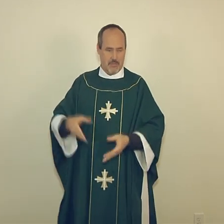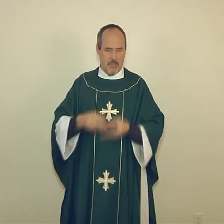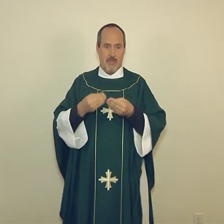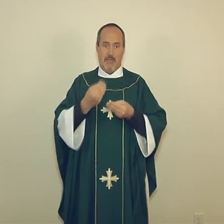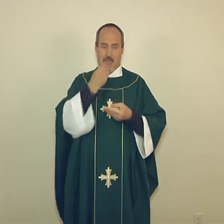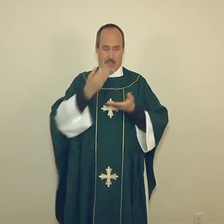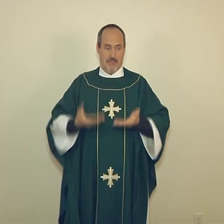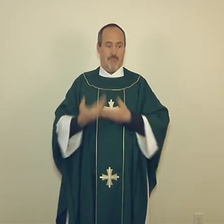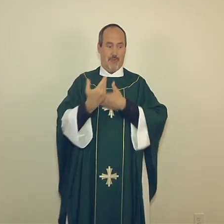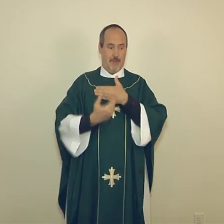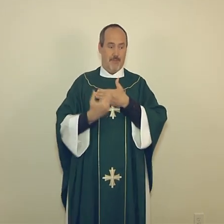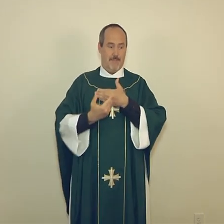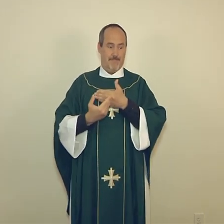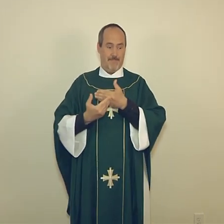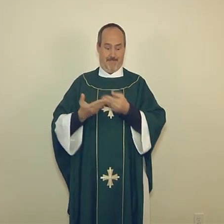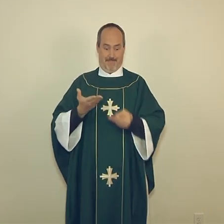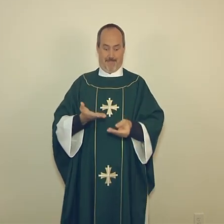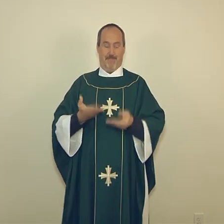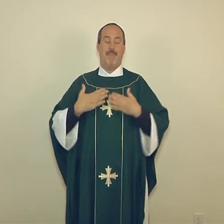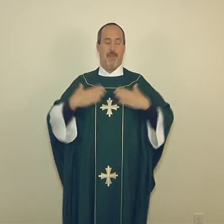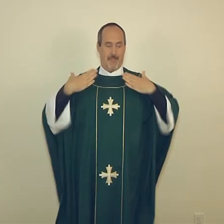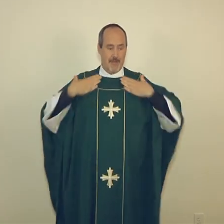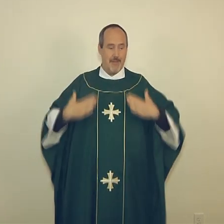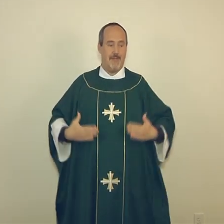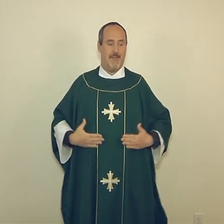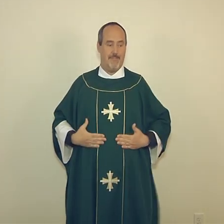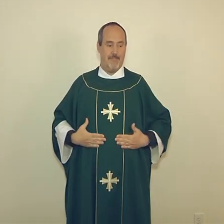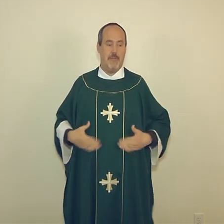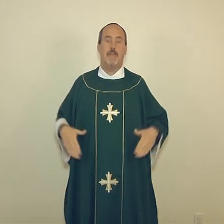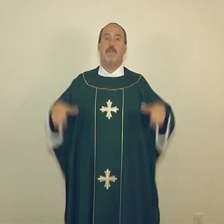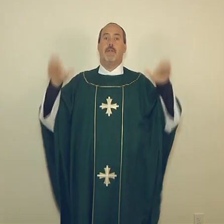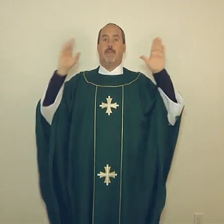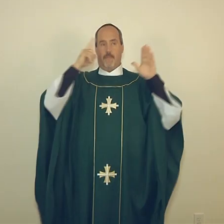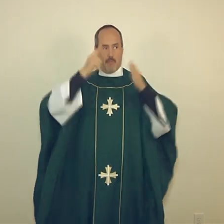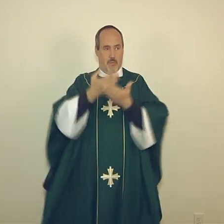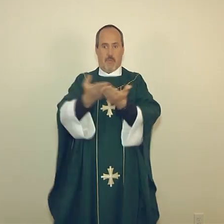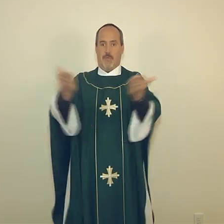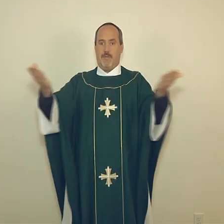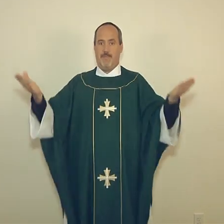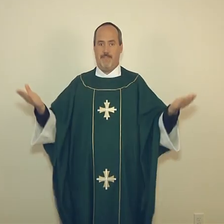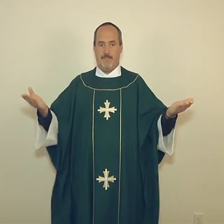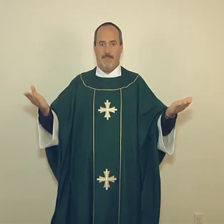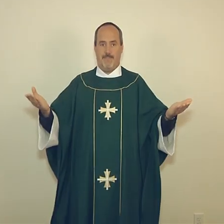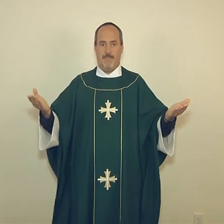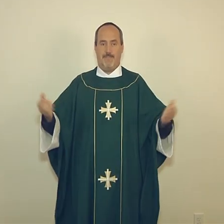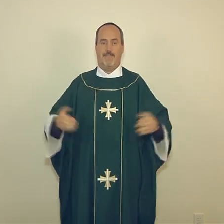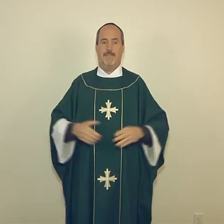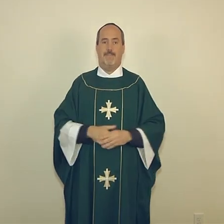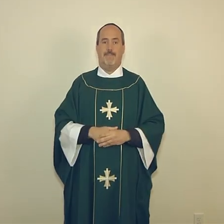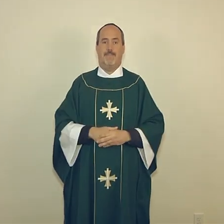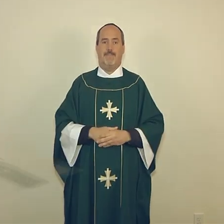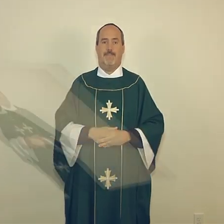Take this, all of you, and eat of it, for this is my body which will be given up.